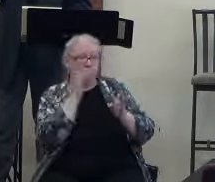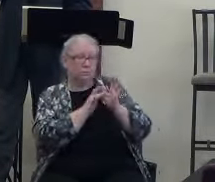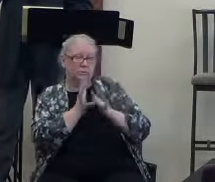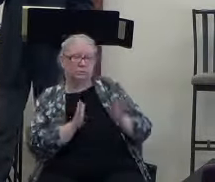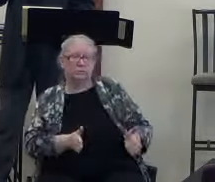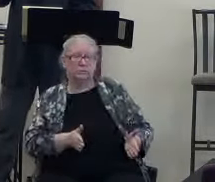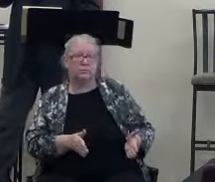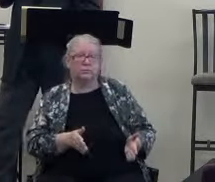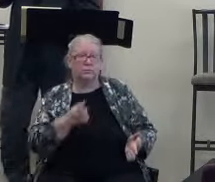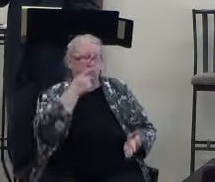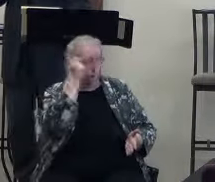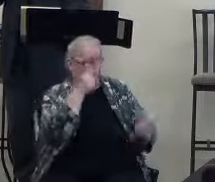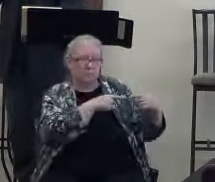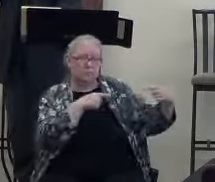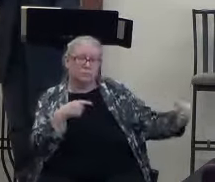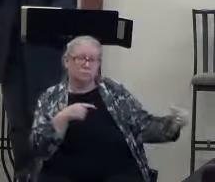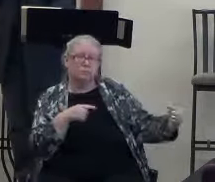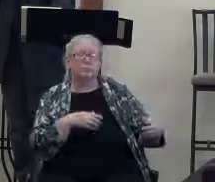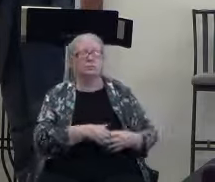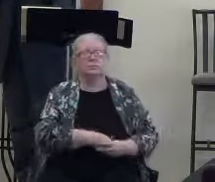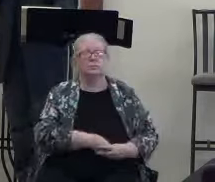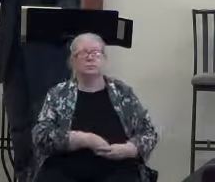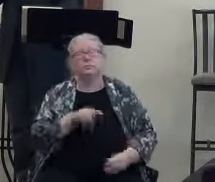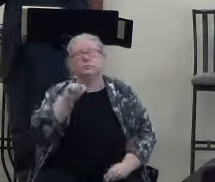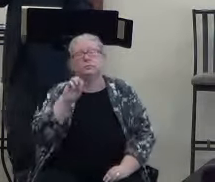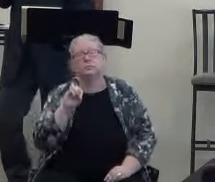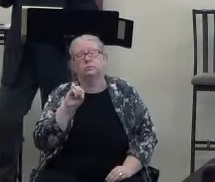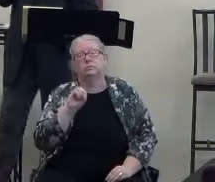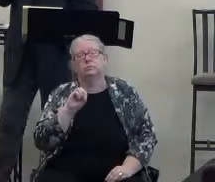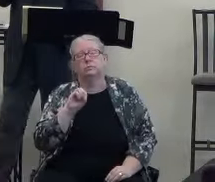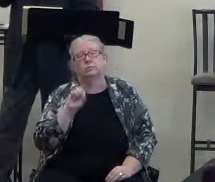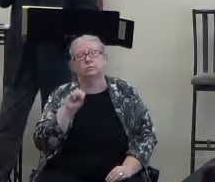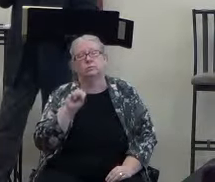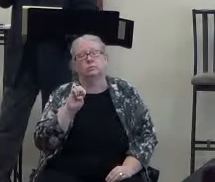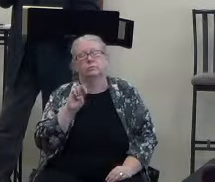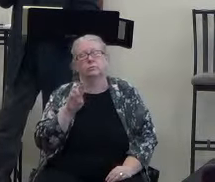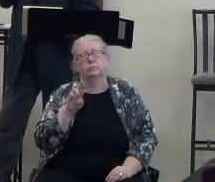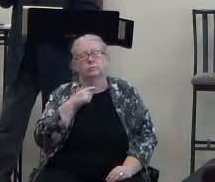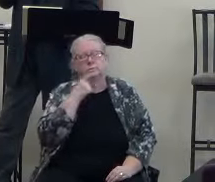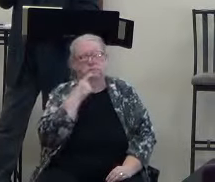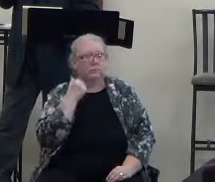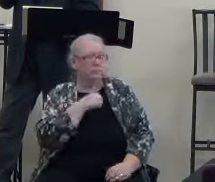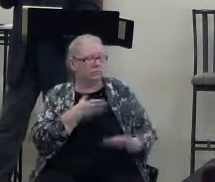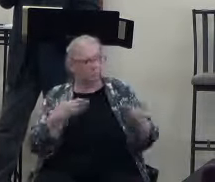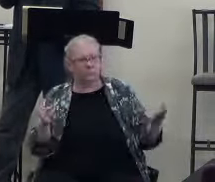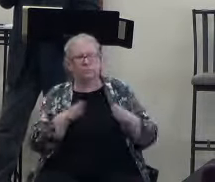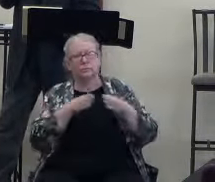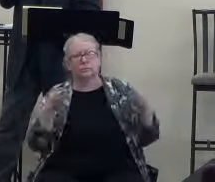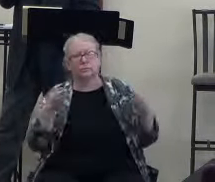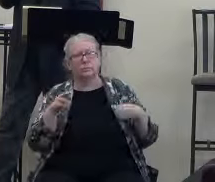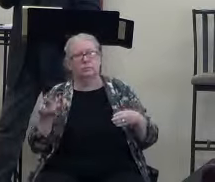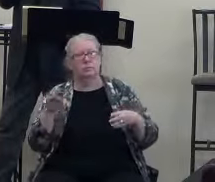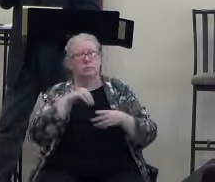A.W. Tozer asked a question one time. Is there anything bigger in your life